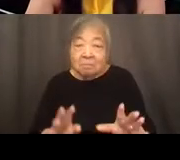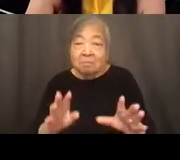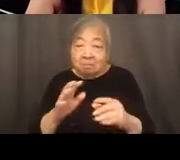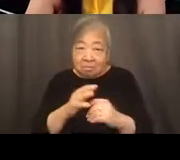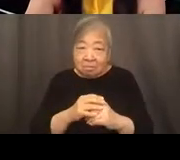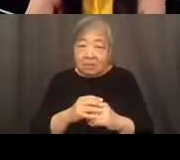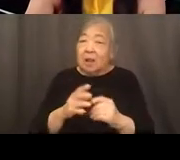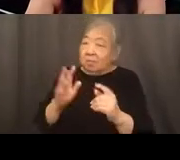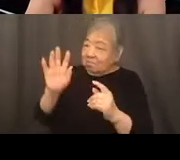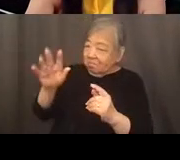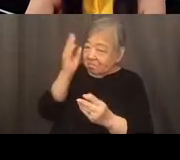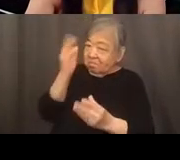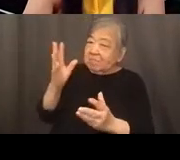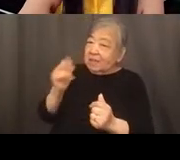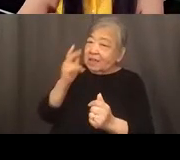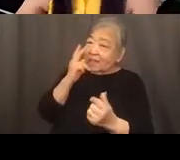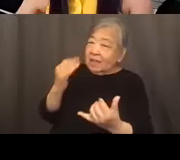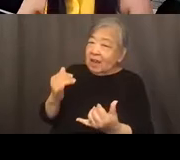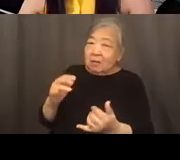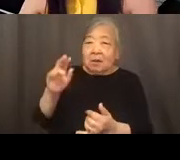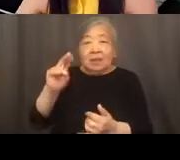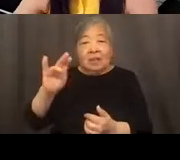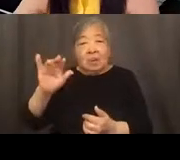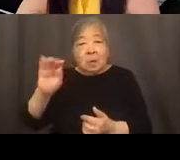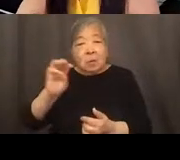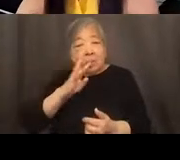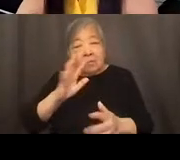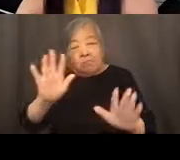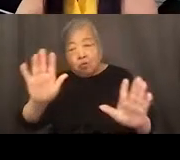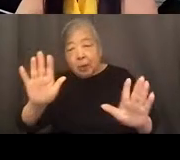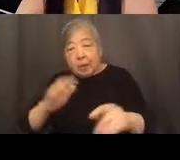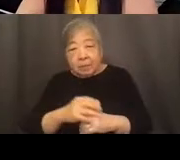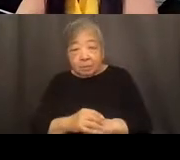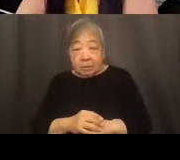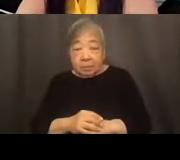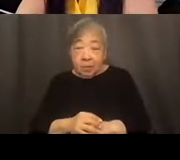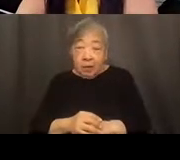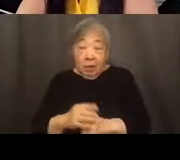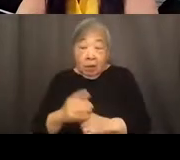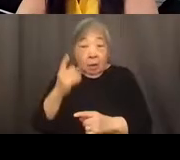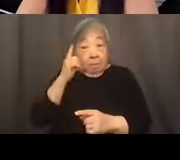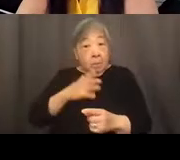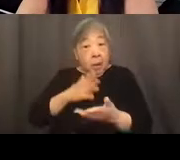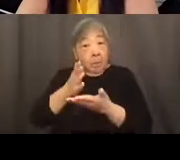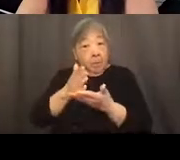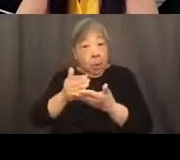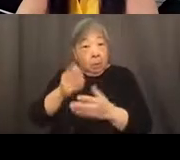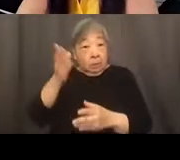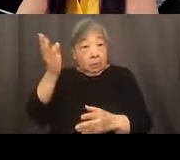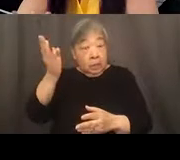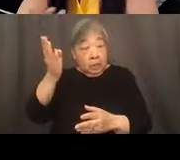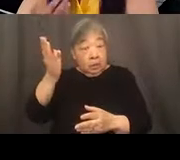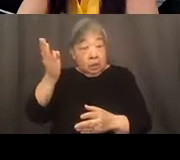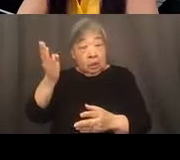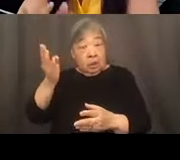Yeah, we can see it now. Okay, great. Um, so like Alan said, for my portion of the presentation, uh, as,